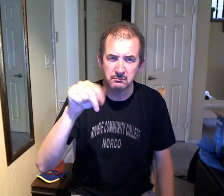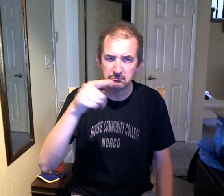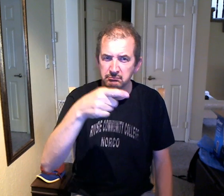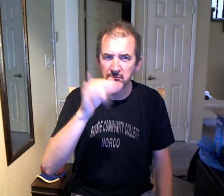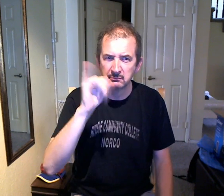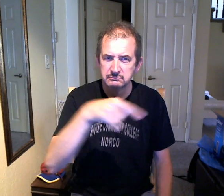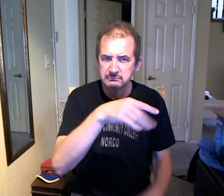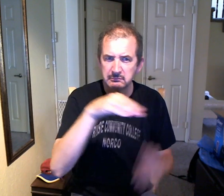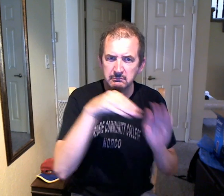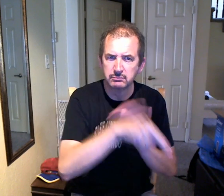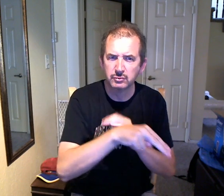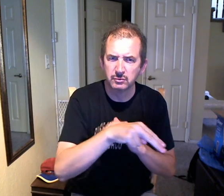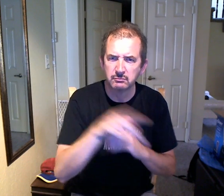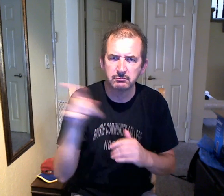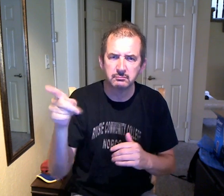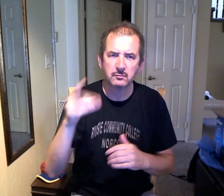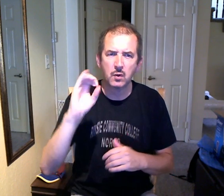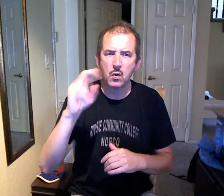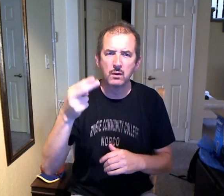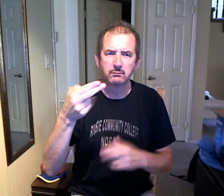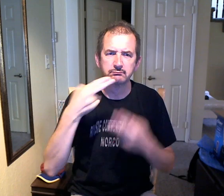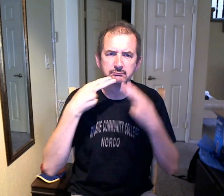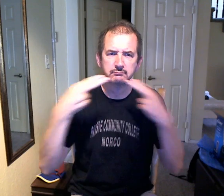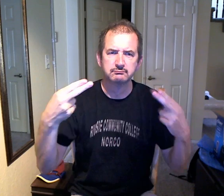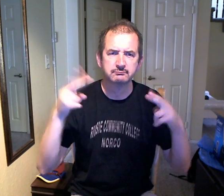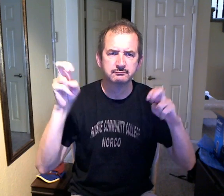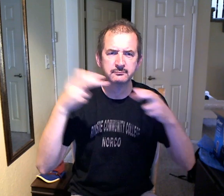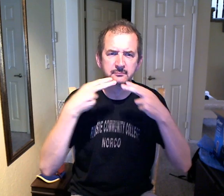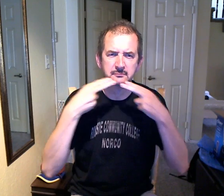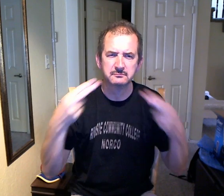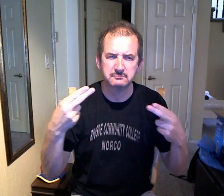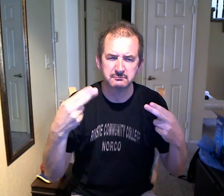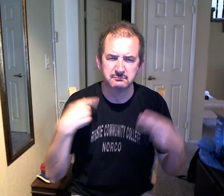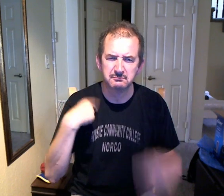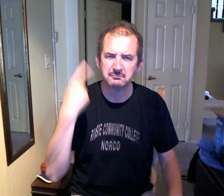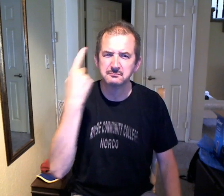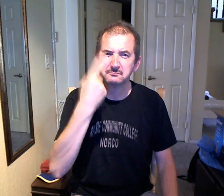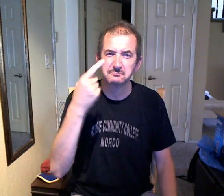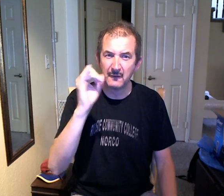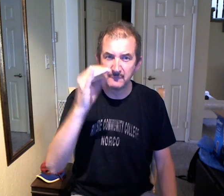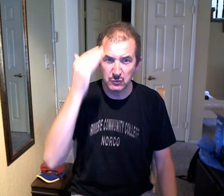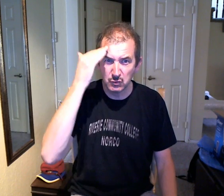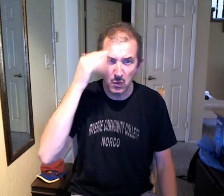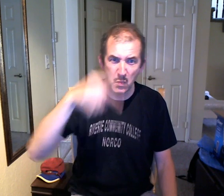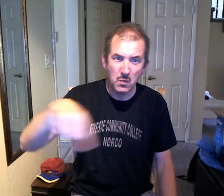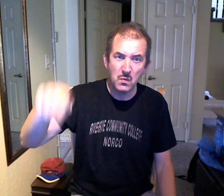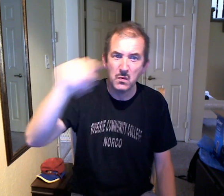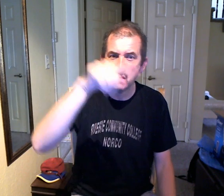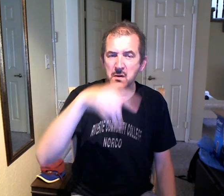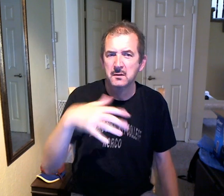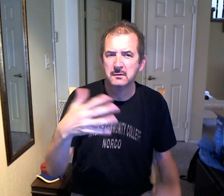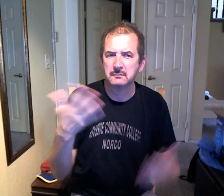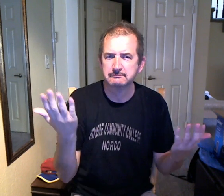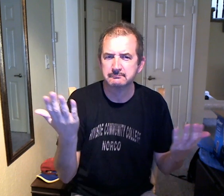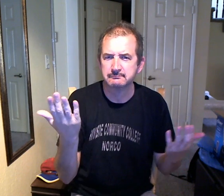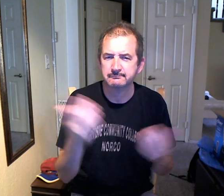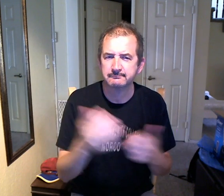I'm not a bad security. I'm not selling out. A that willingly goes to work for Transicom's legal division as a body for sale.